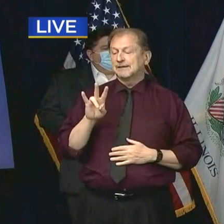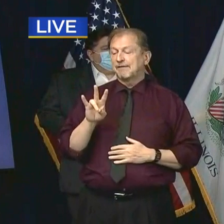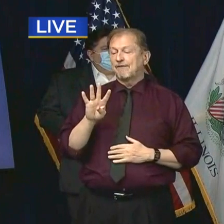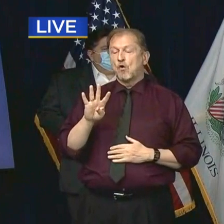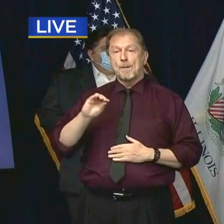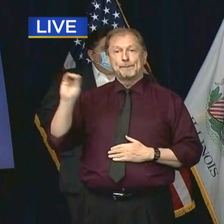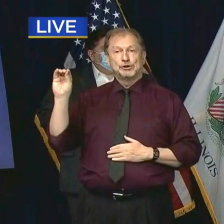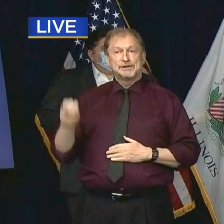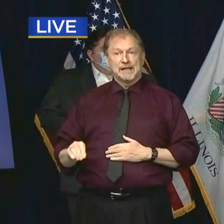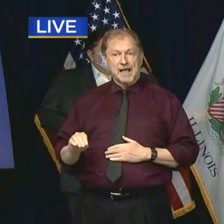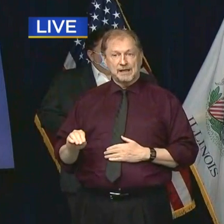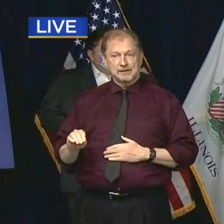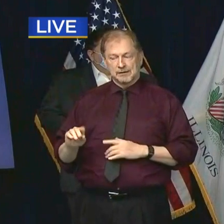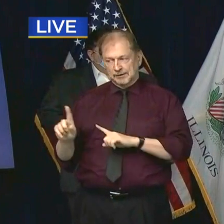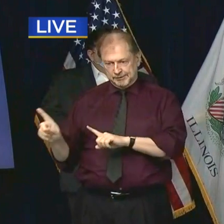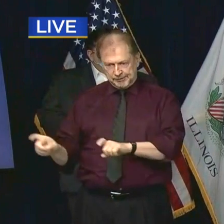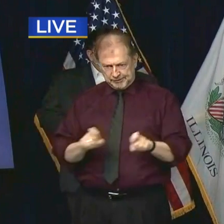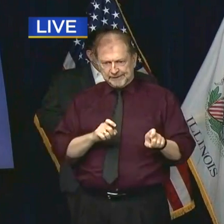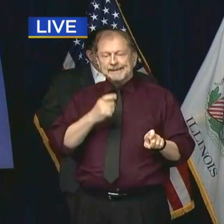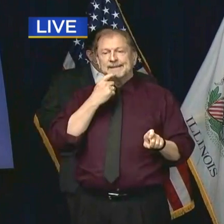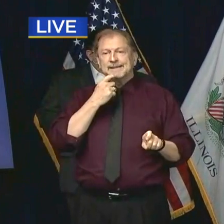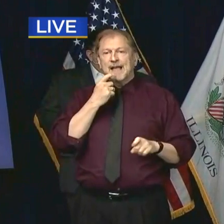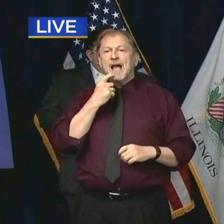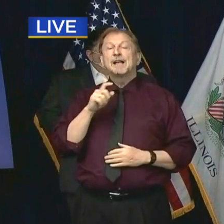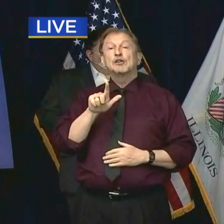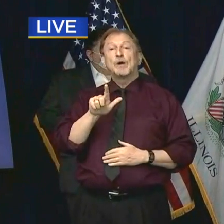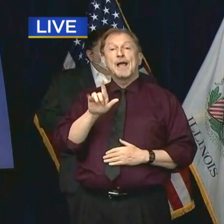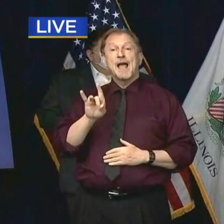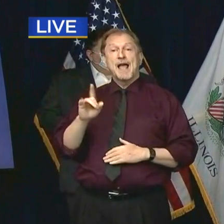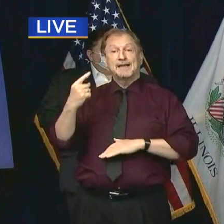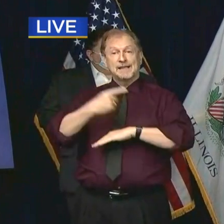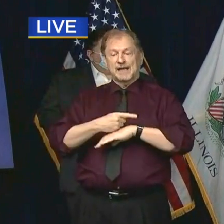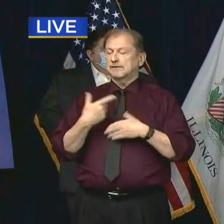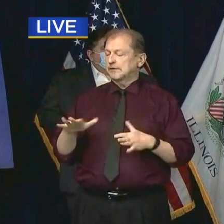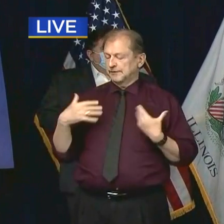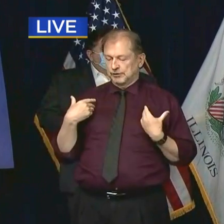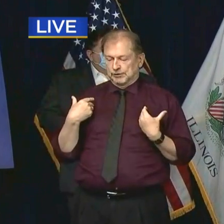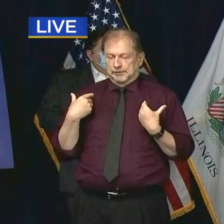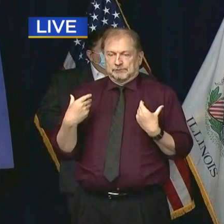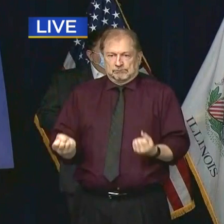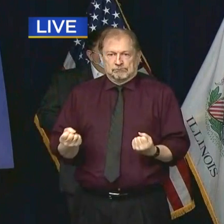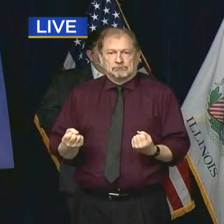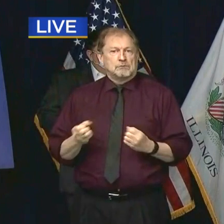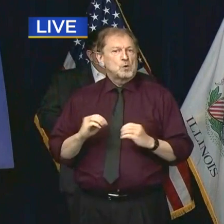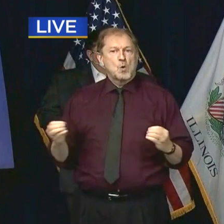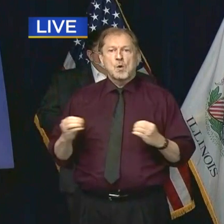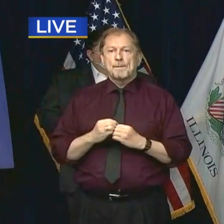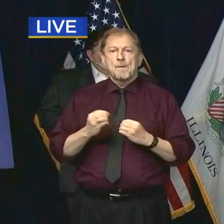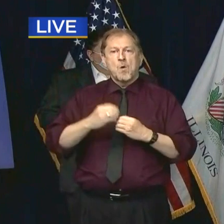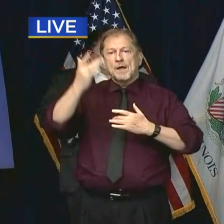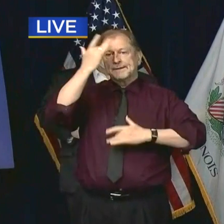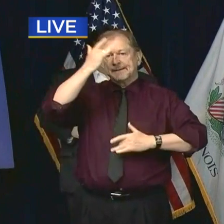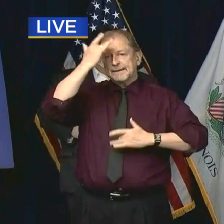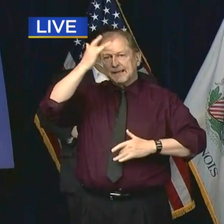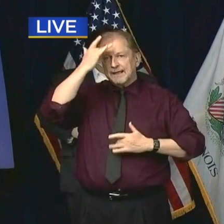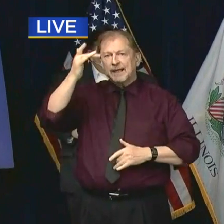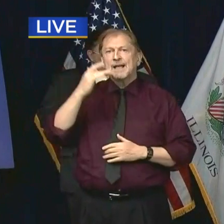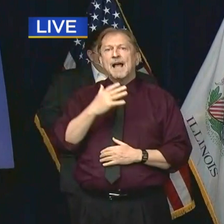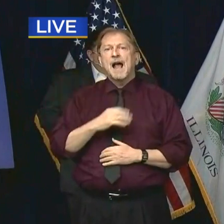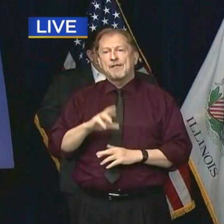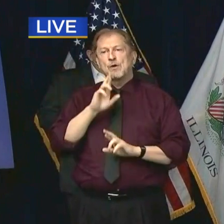individuals surveyed 28 days after their positive test no longer experiencing COVID-19 symptoms and are reporting